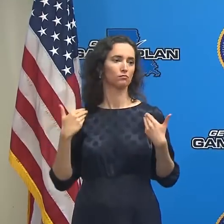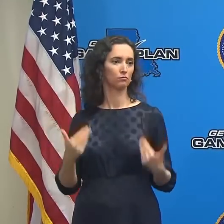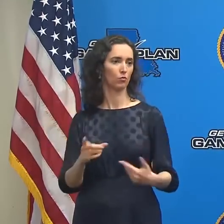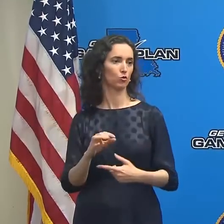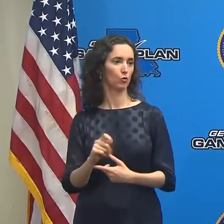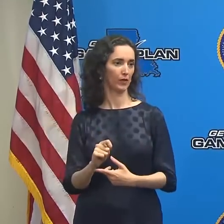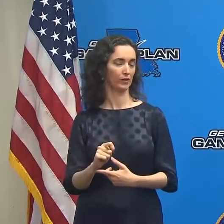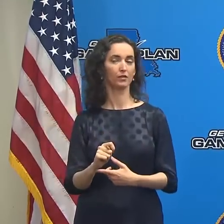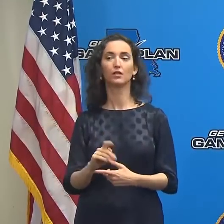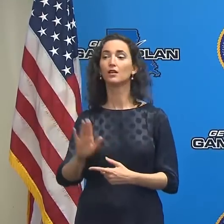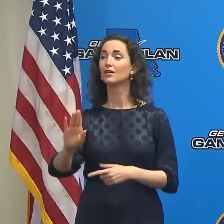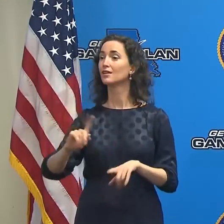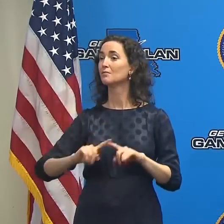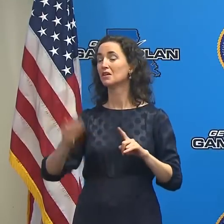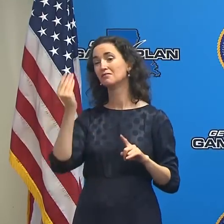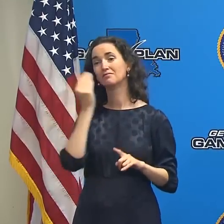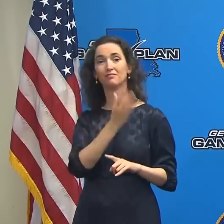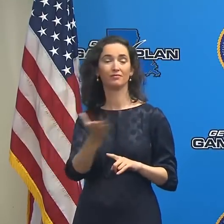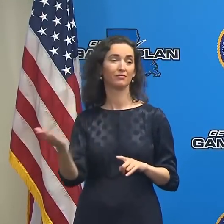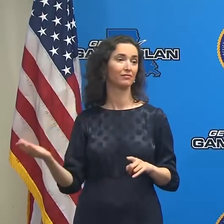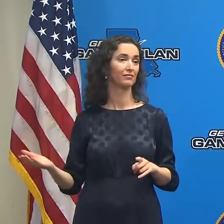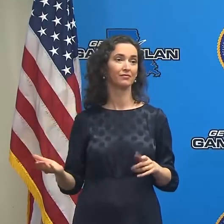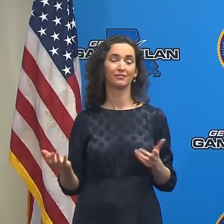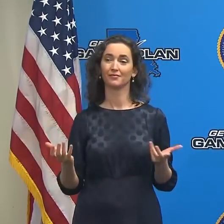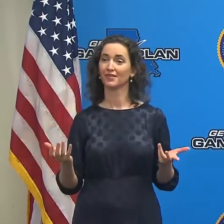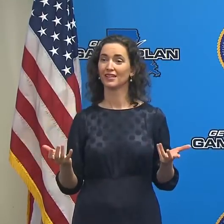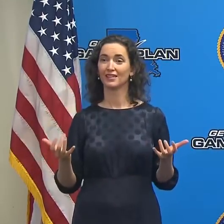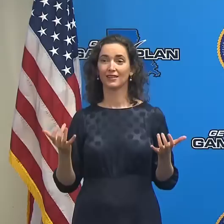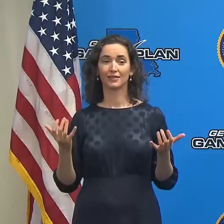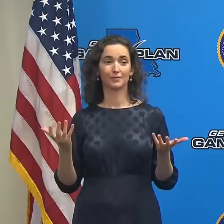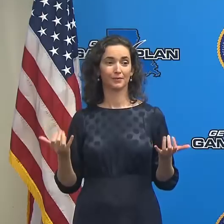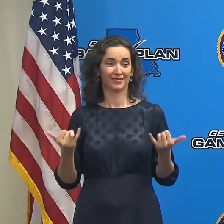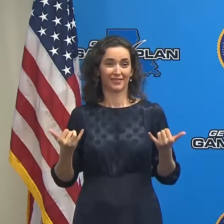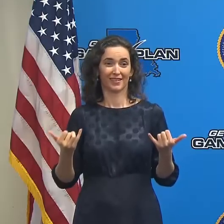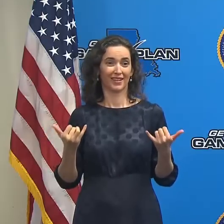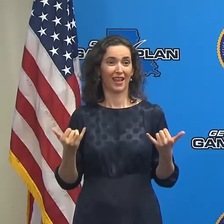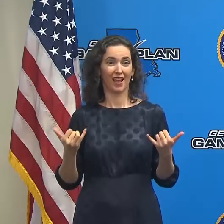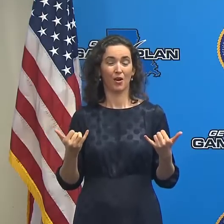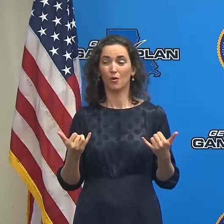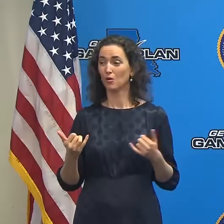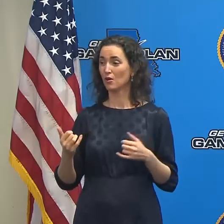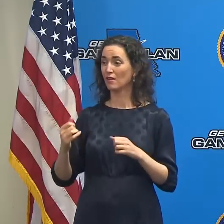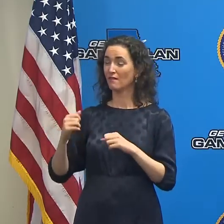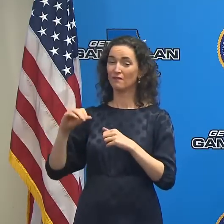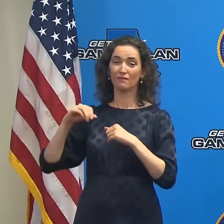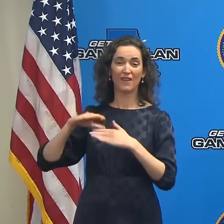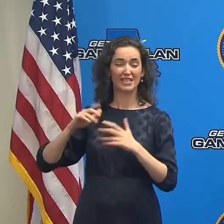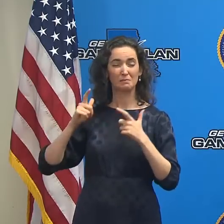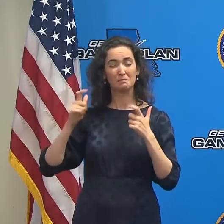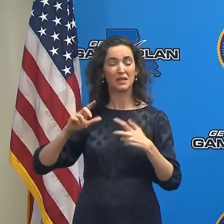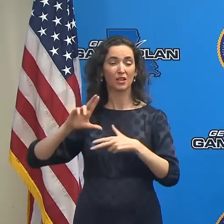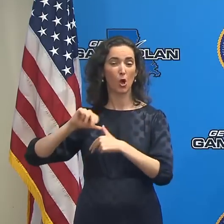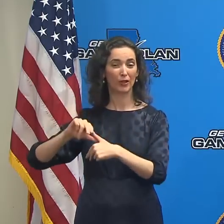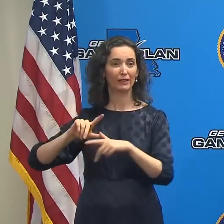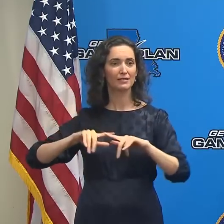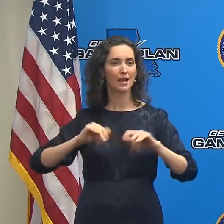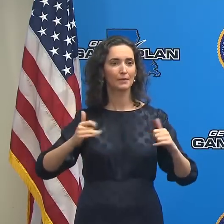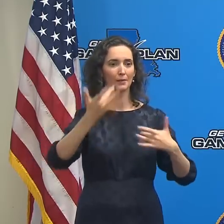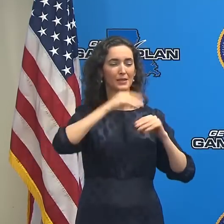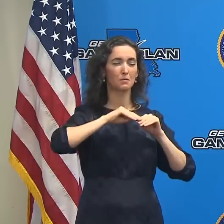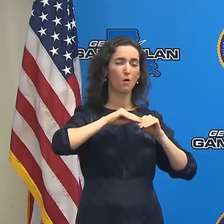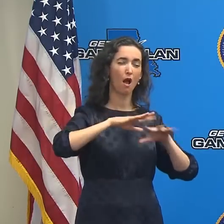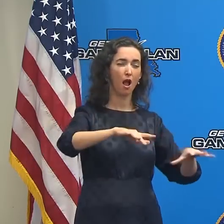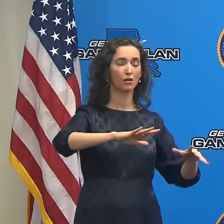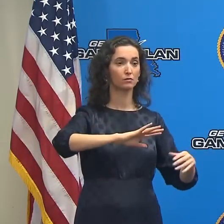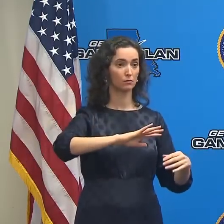Again, it's just one of the realities of doing this in a pandemic, such as the one that we're currently experiencing.